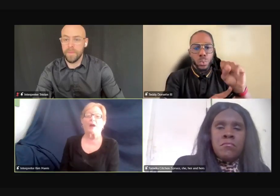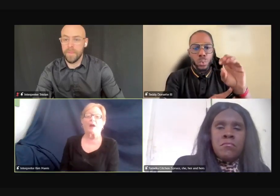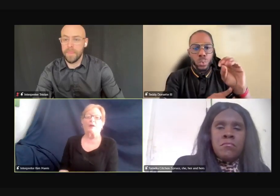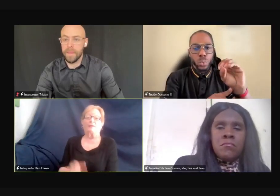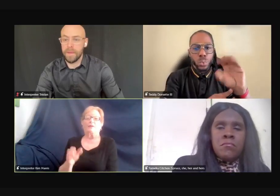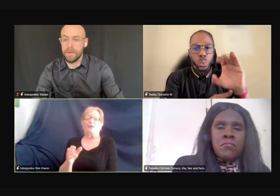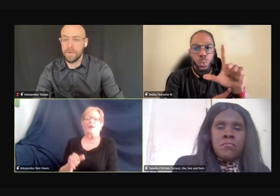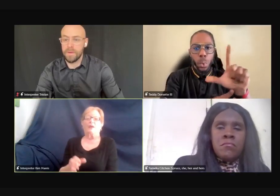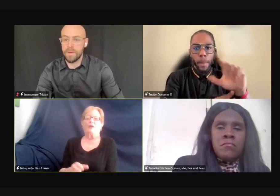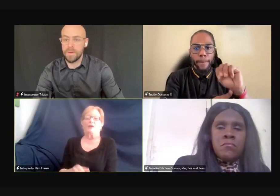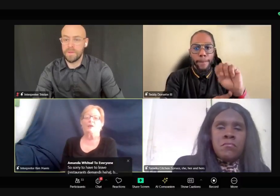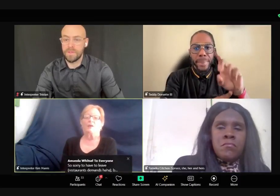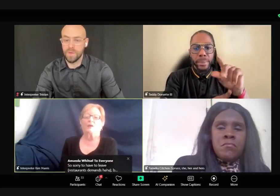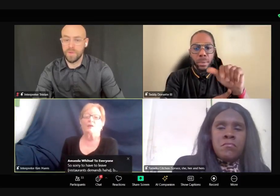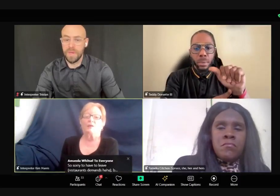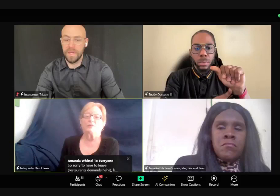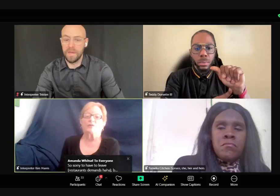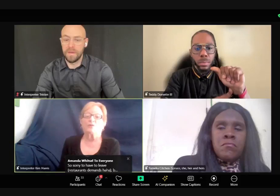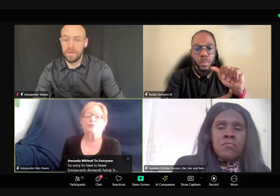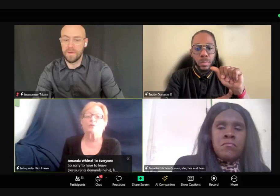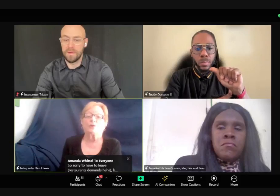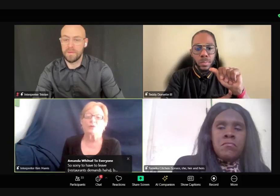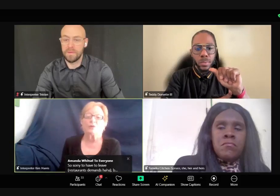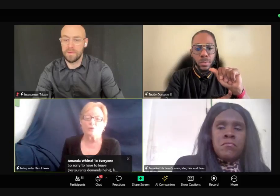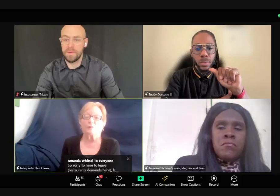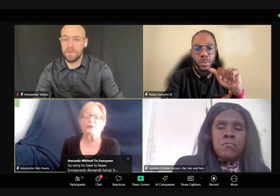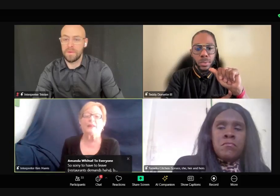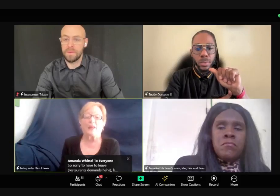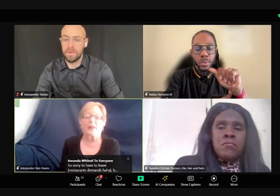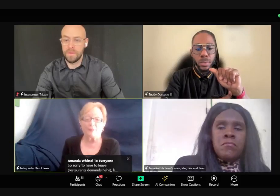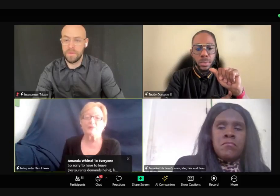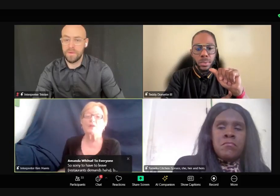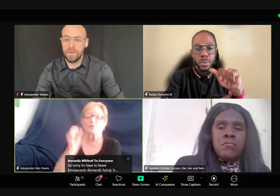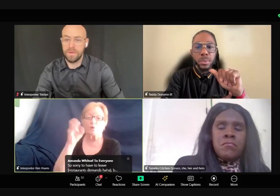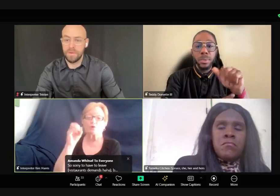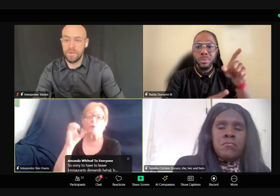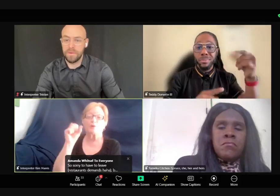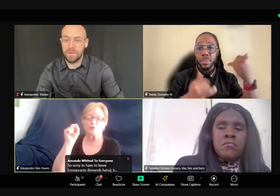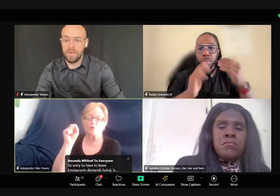the, um, uh, the social, social media.